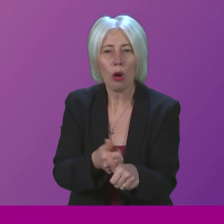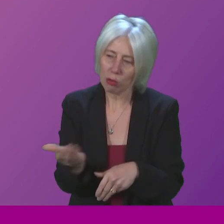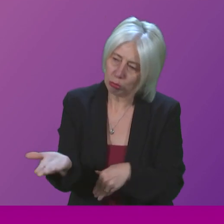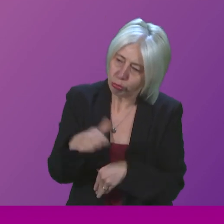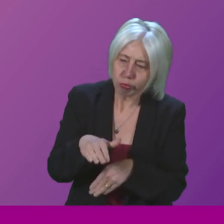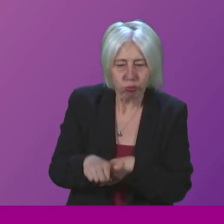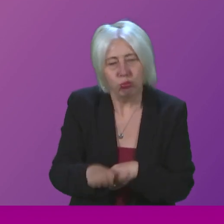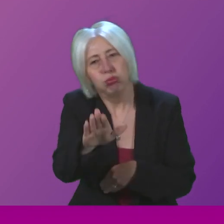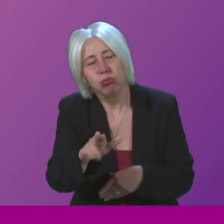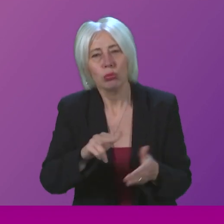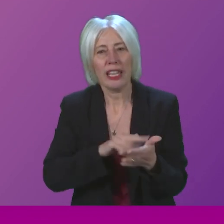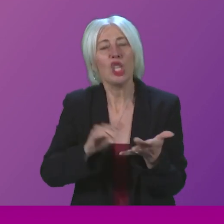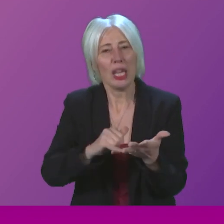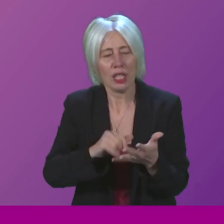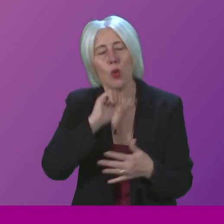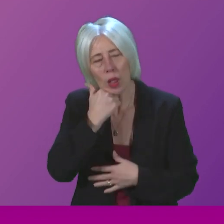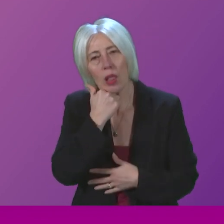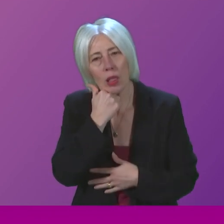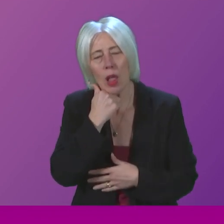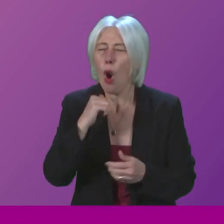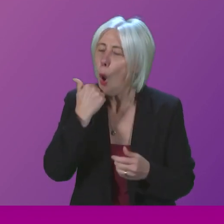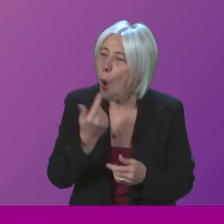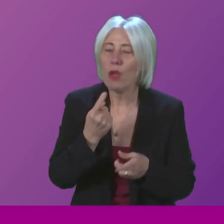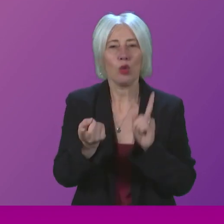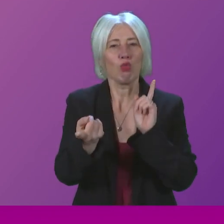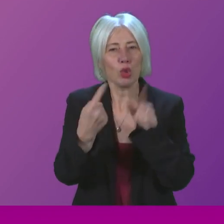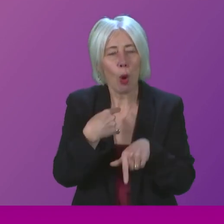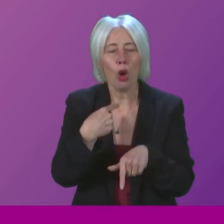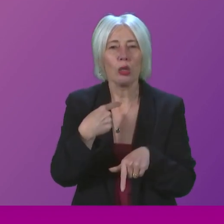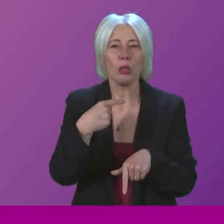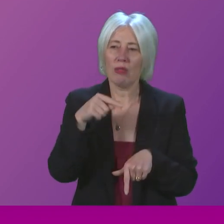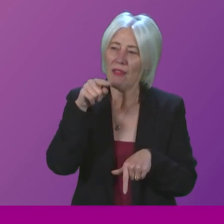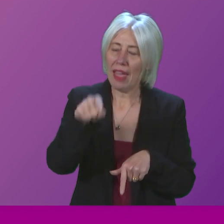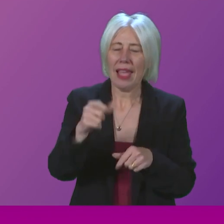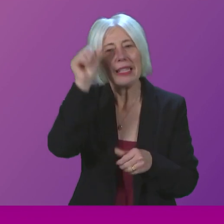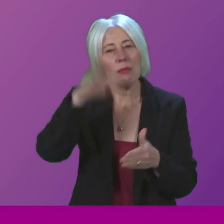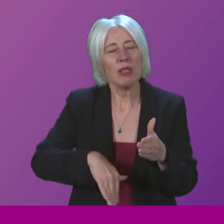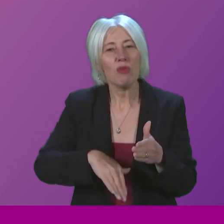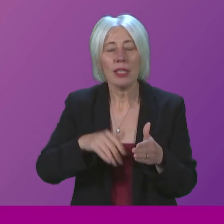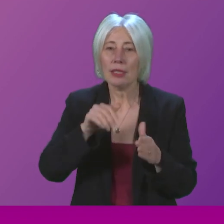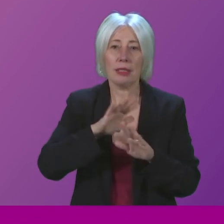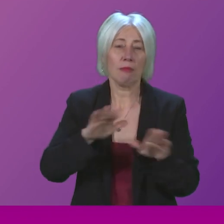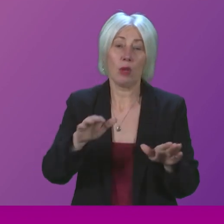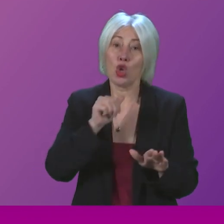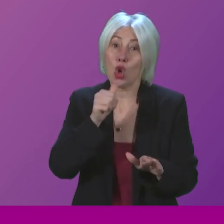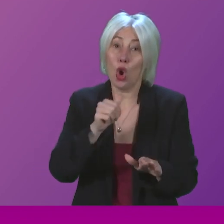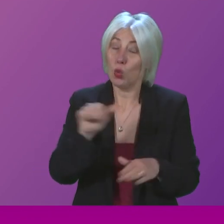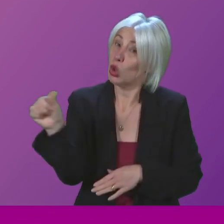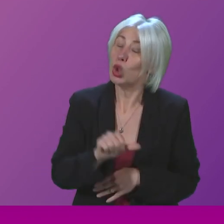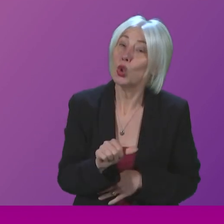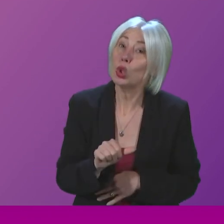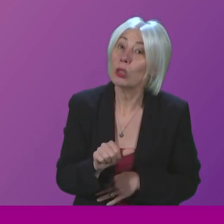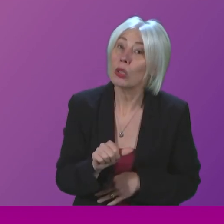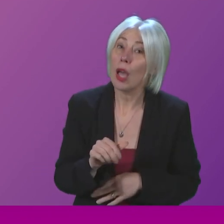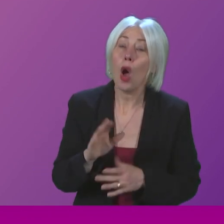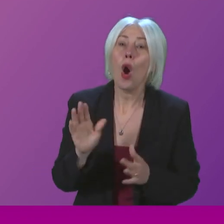of our National Health Service. We will always respond to instances where people's experiences are not what they should be, and